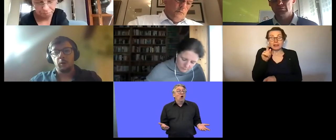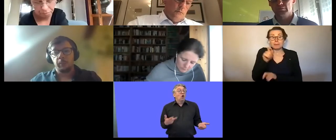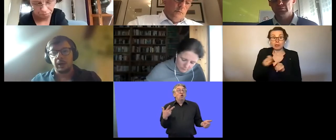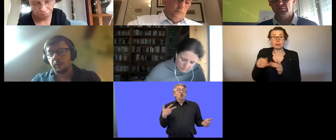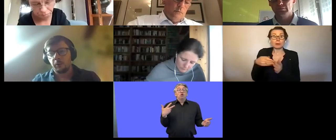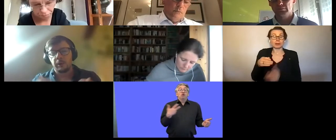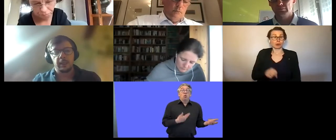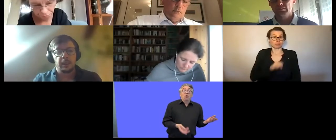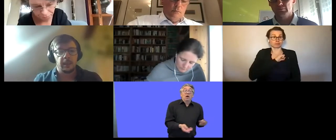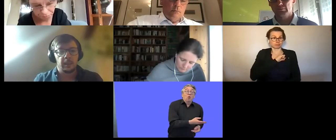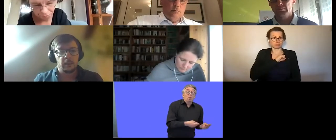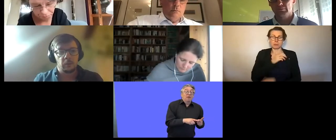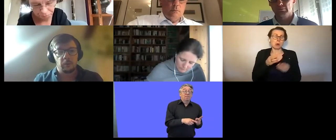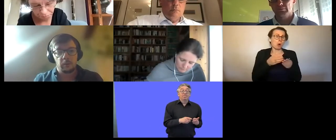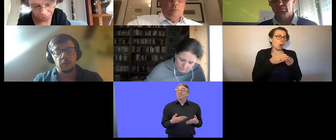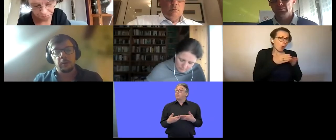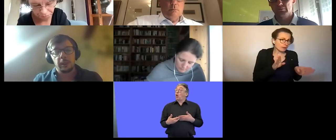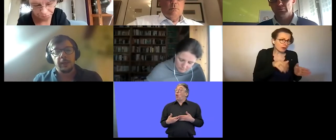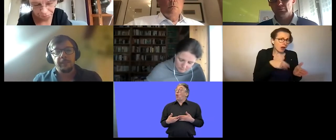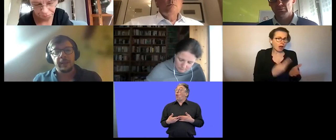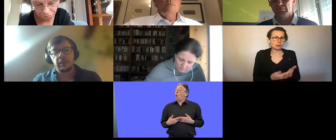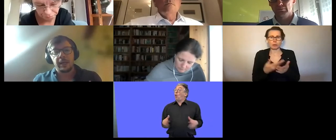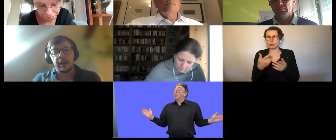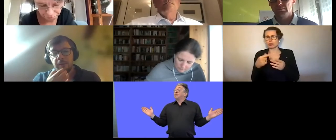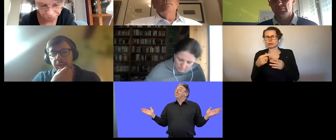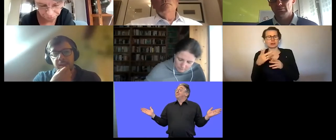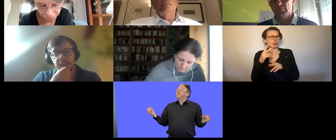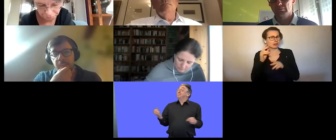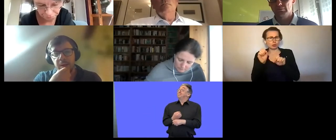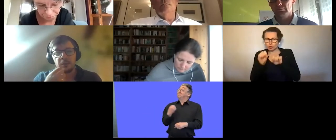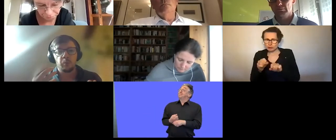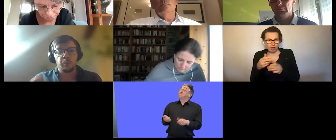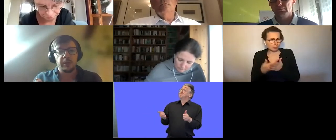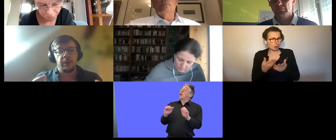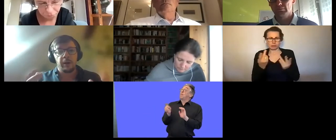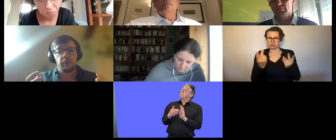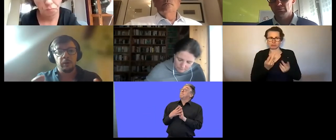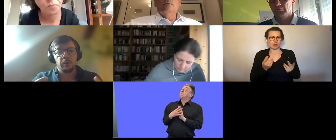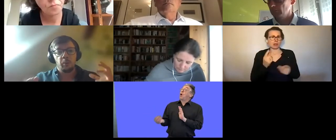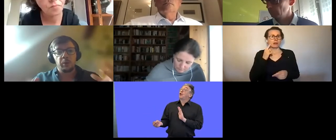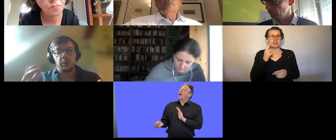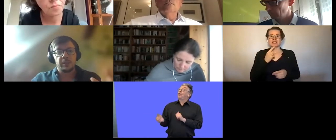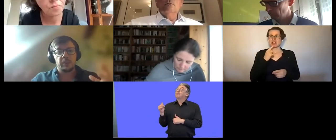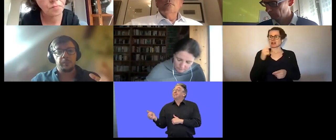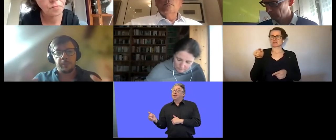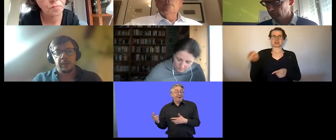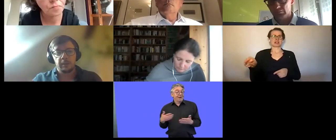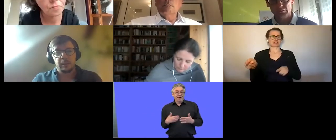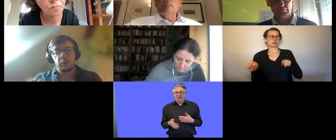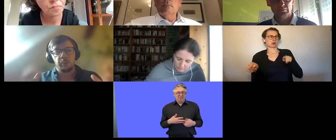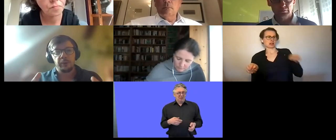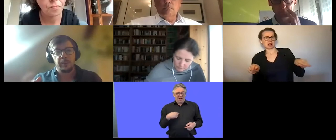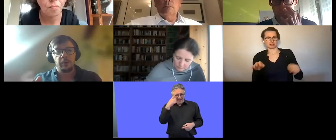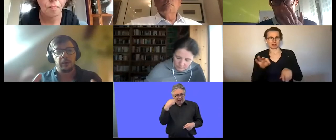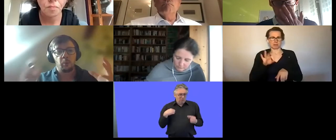open labor models and and and so on so it is i don't think that the debate should be around which one is better